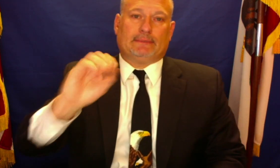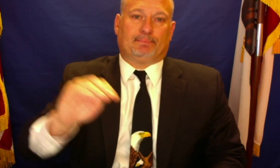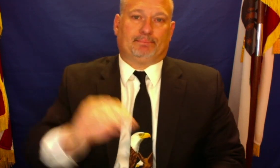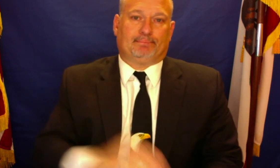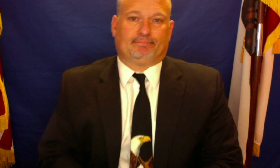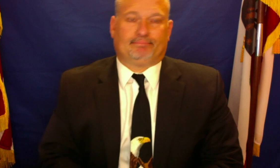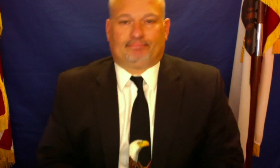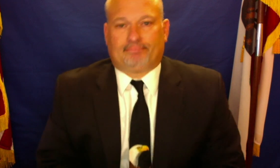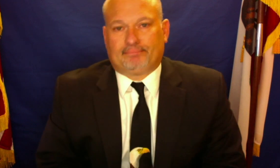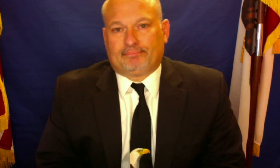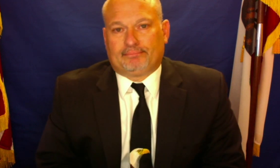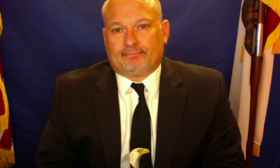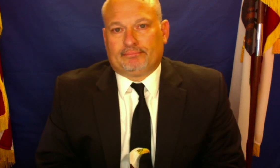racism. we have eight people. You